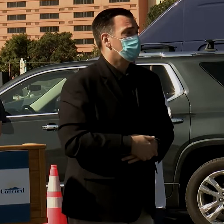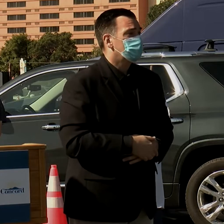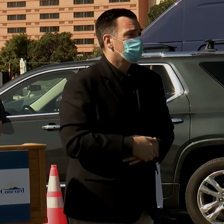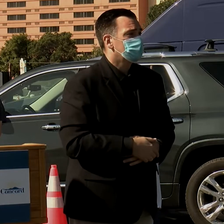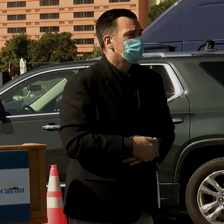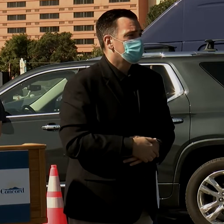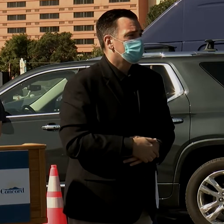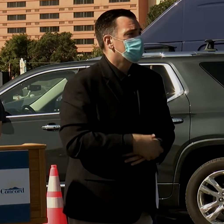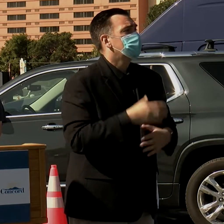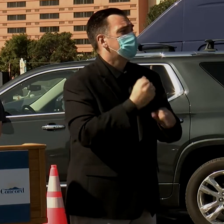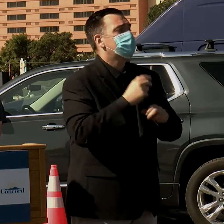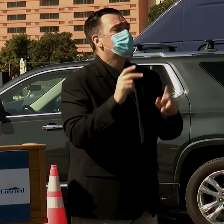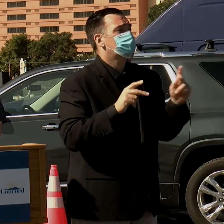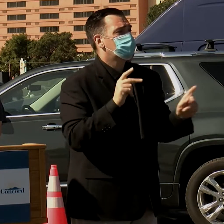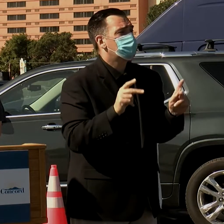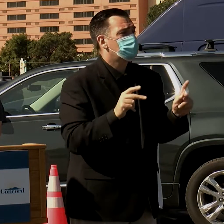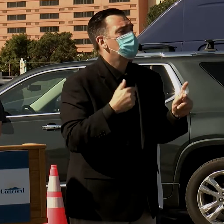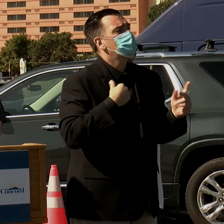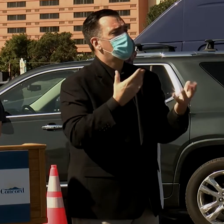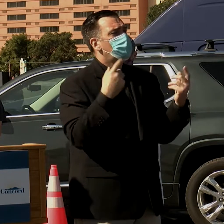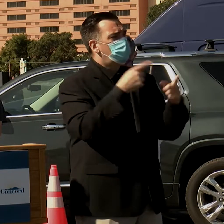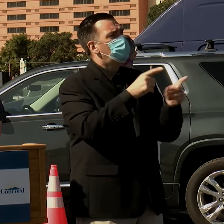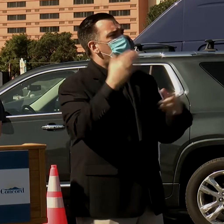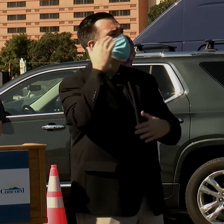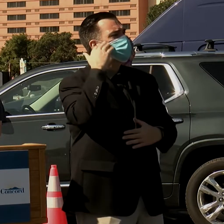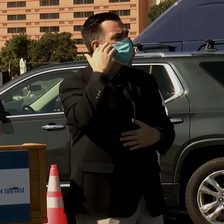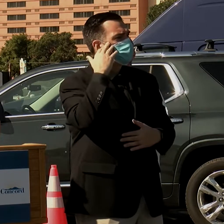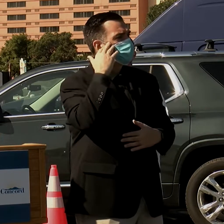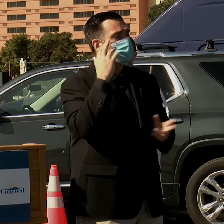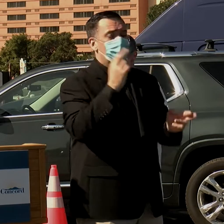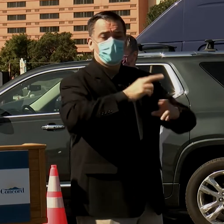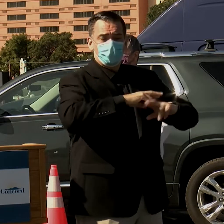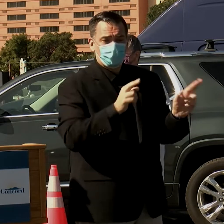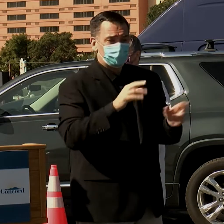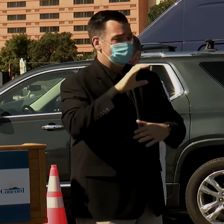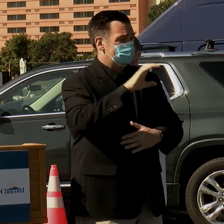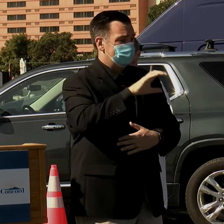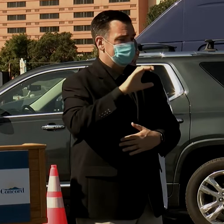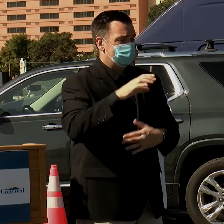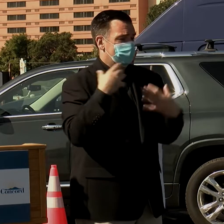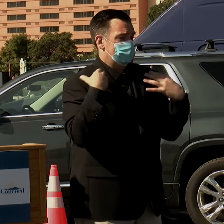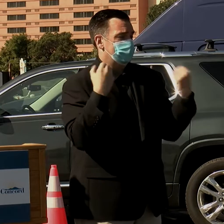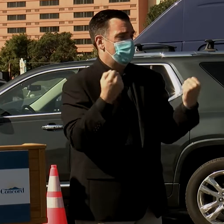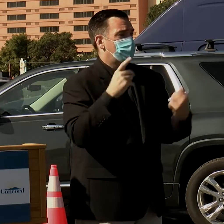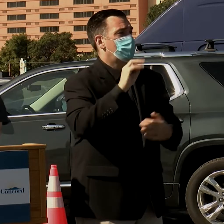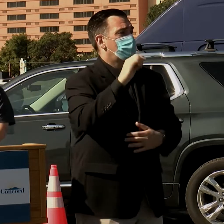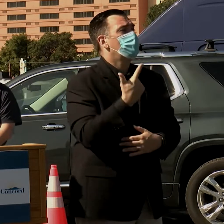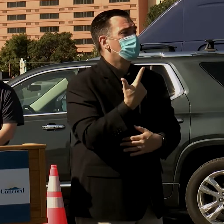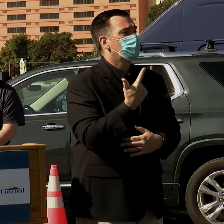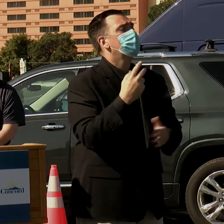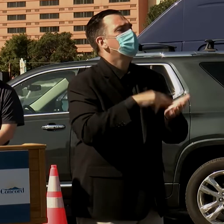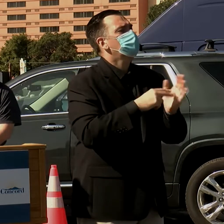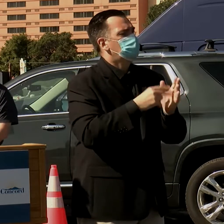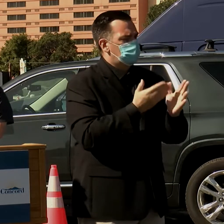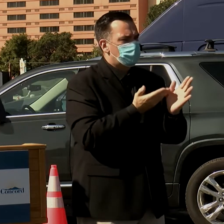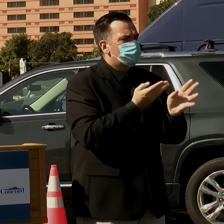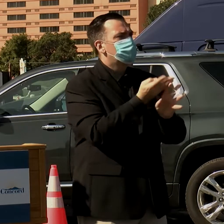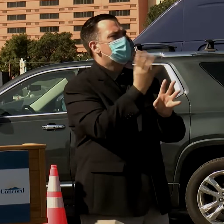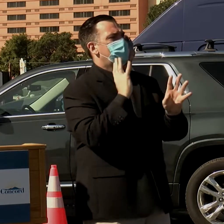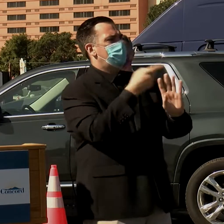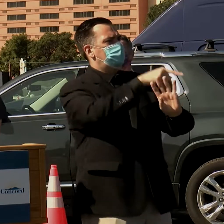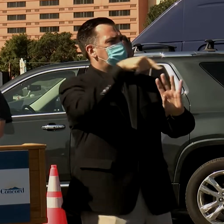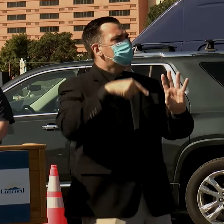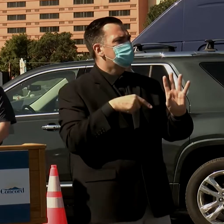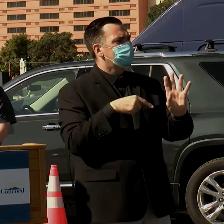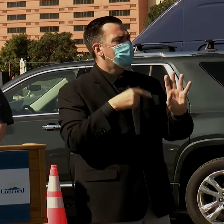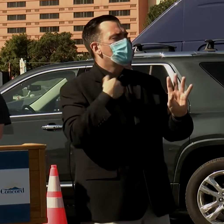you know, getting to people. So I just want people to know that when you go on cchealth.org, you're getting in line. So I want to